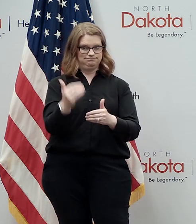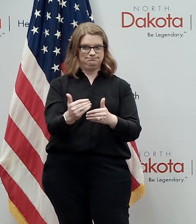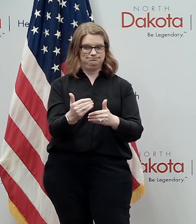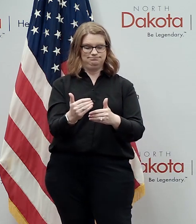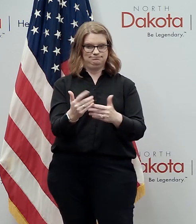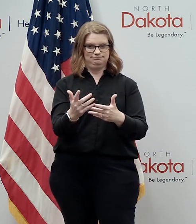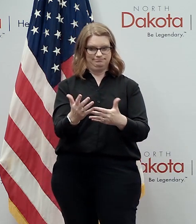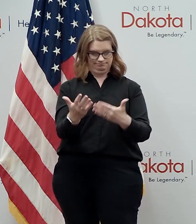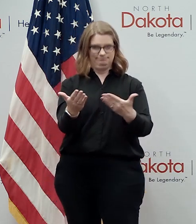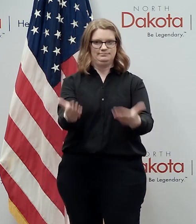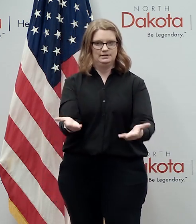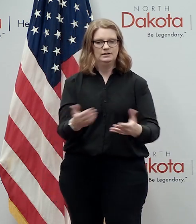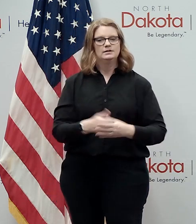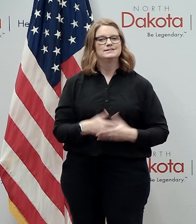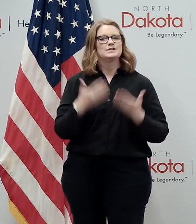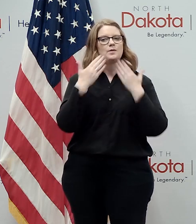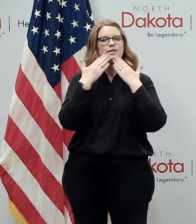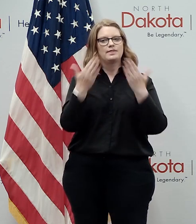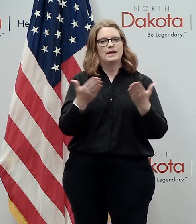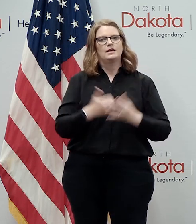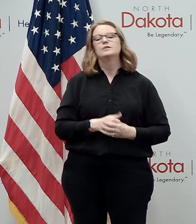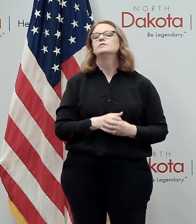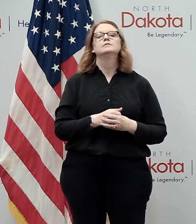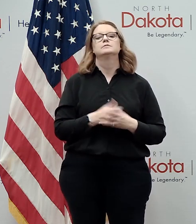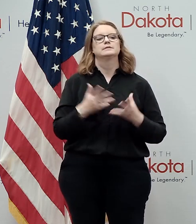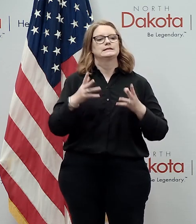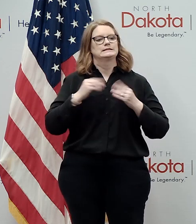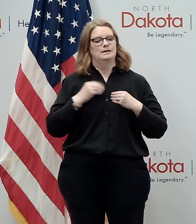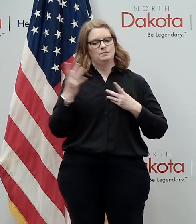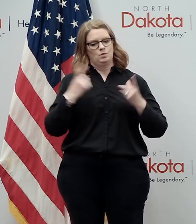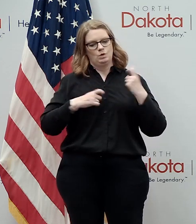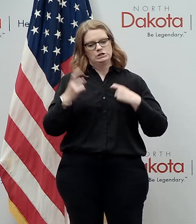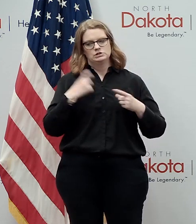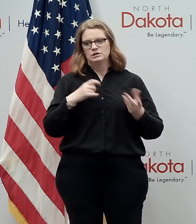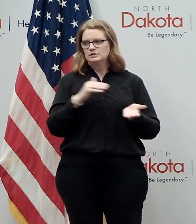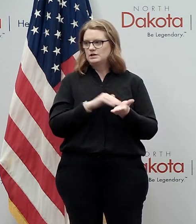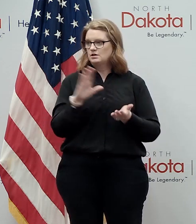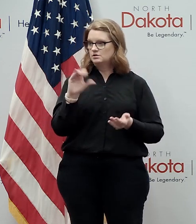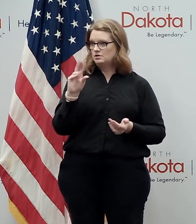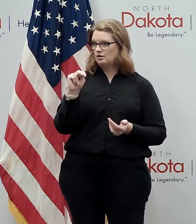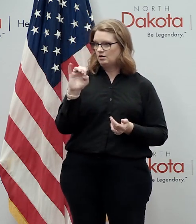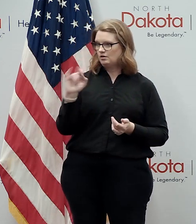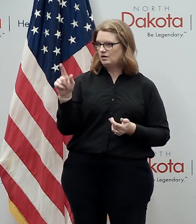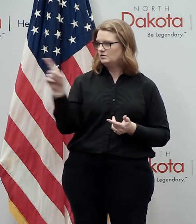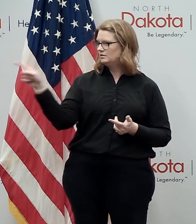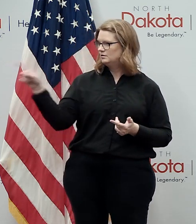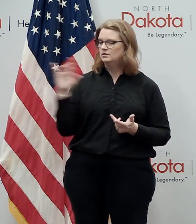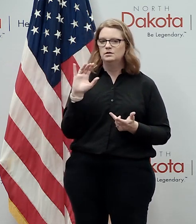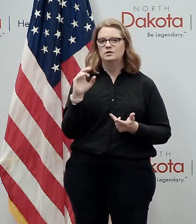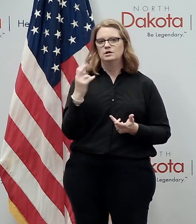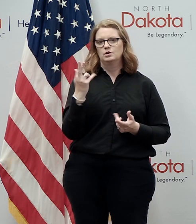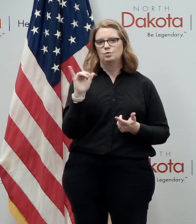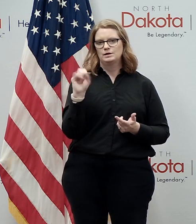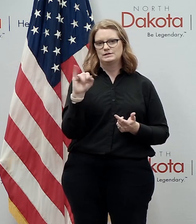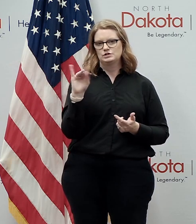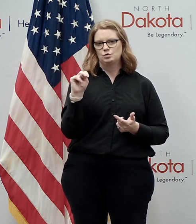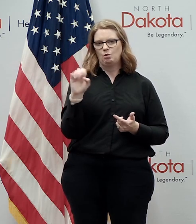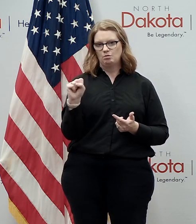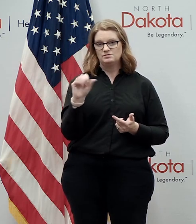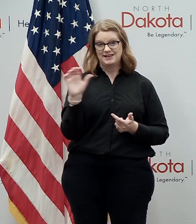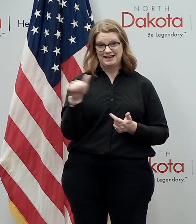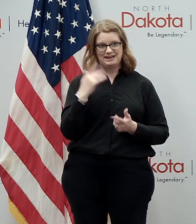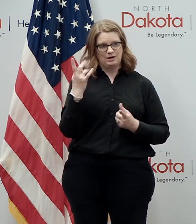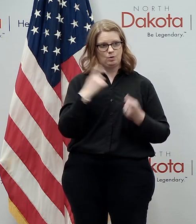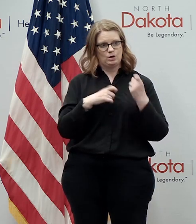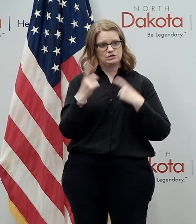country so again thank you for that and now we'll stand for questions as i said dr connell's here to take questions and chris jones is here if there's any